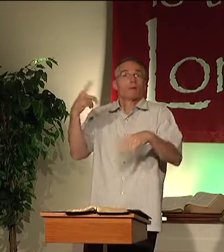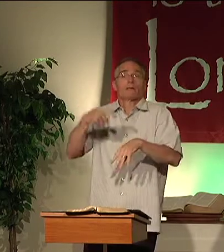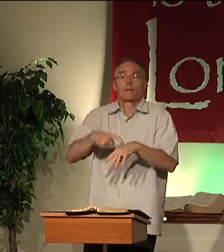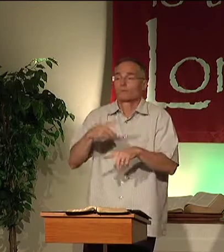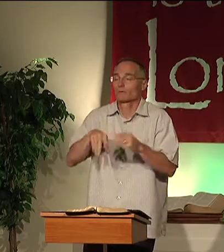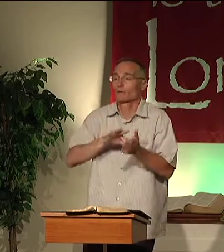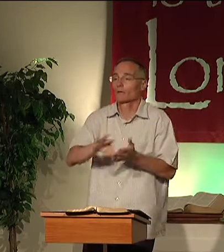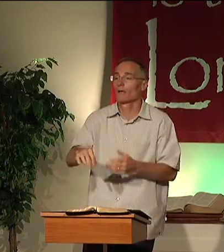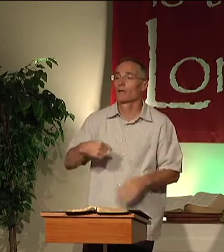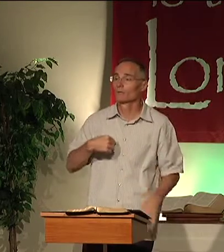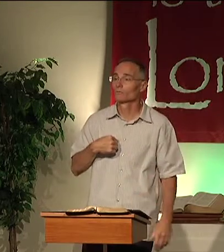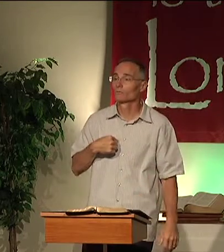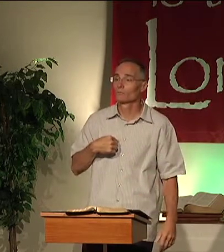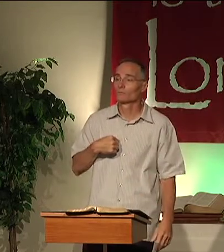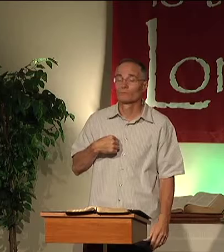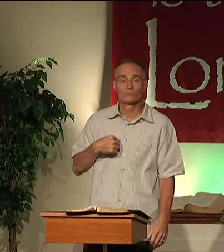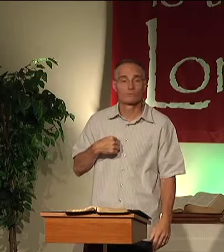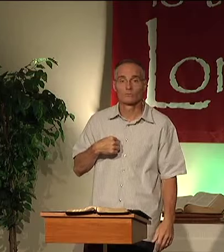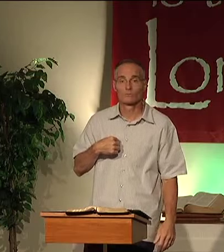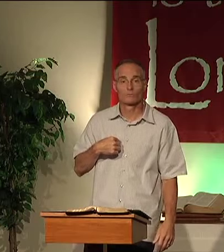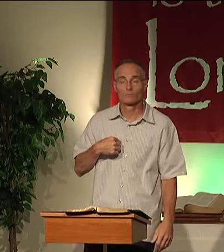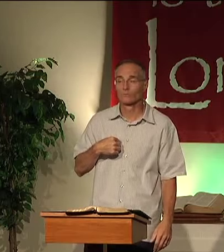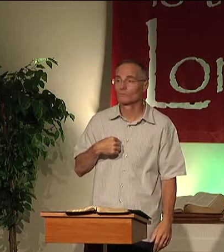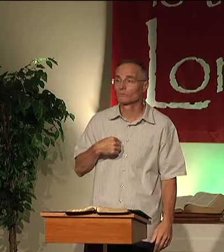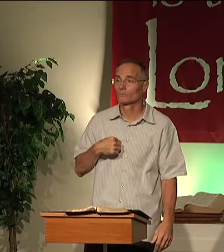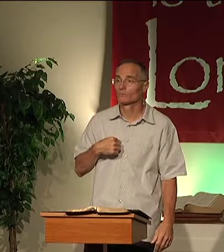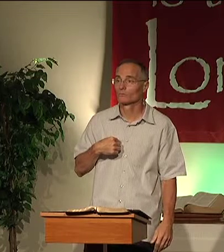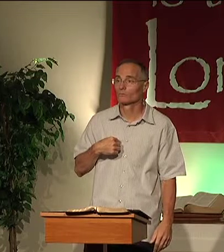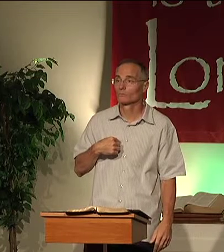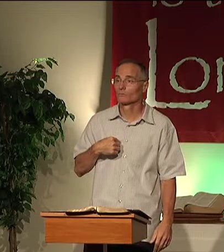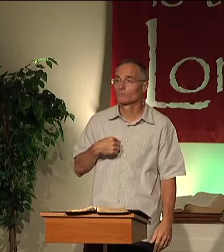I read this passage, I don't know how many times, I can't count.